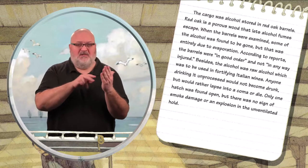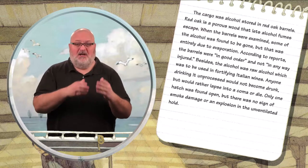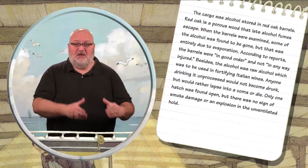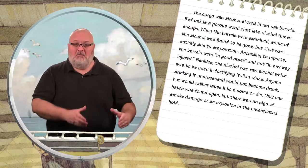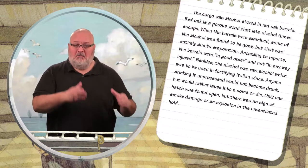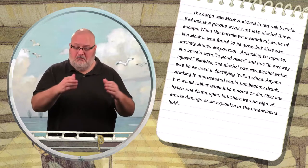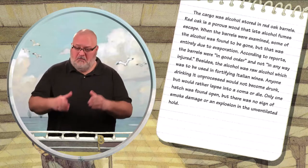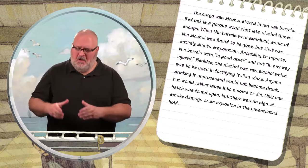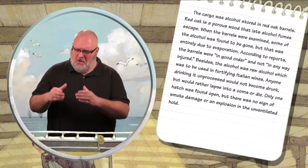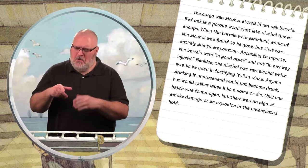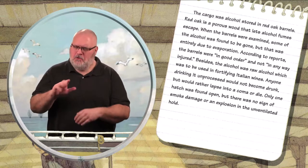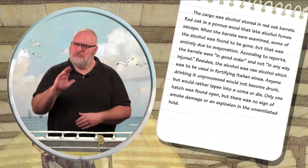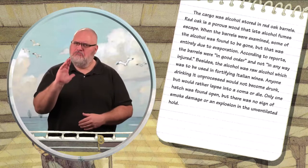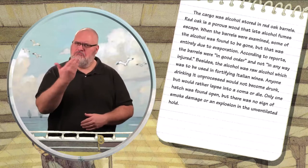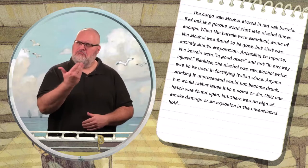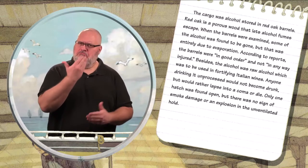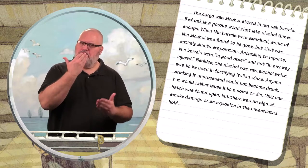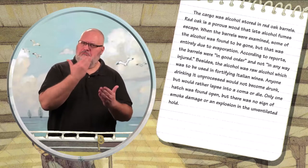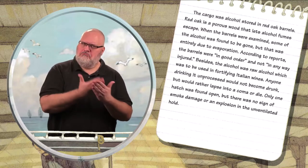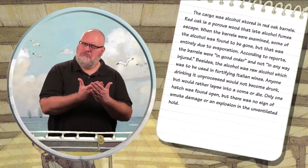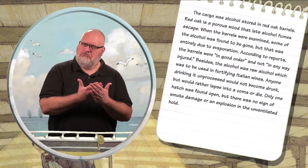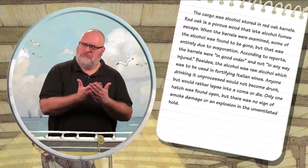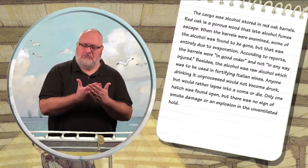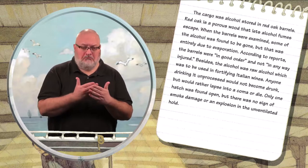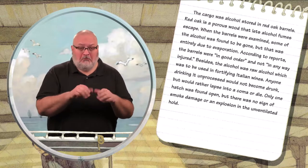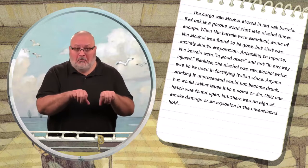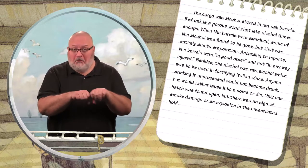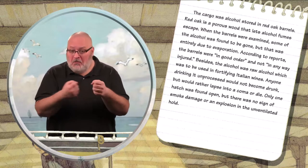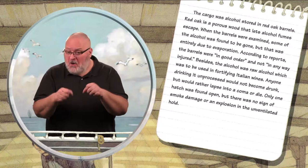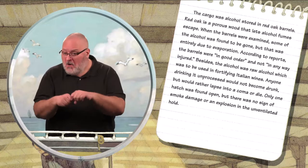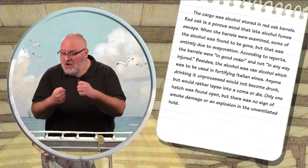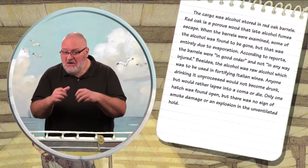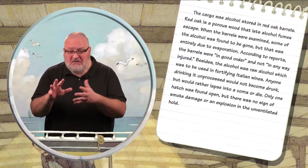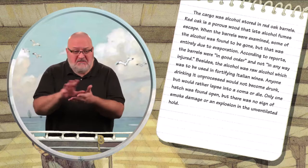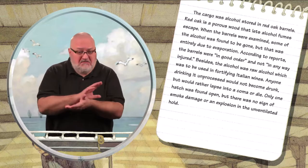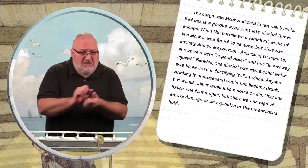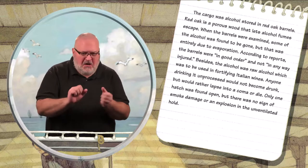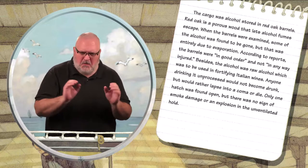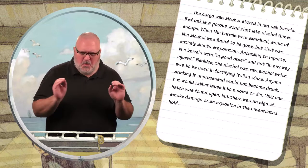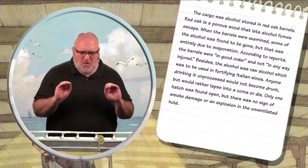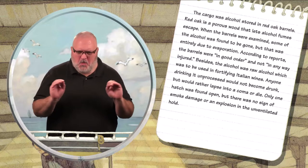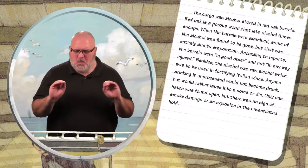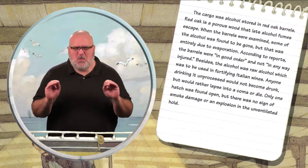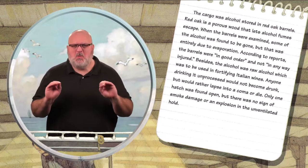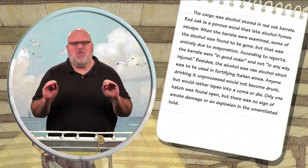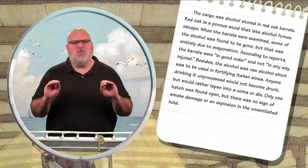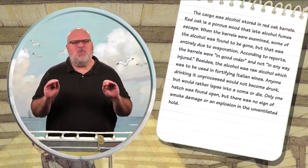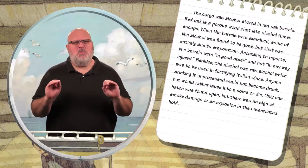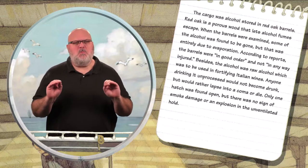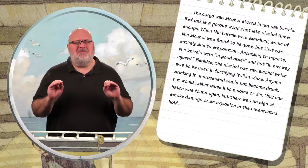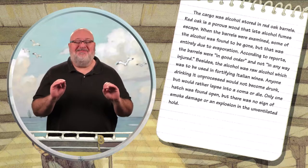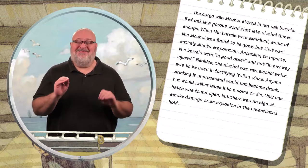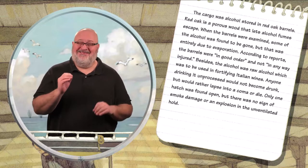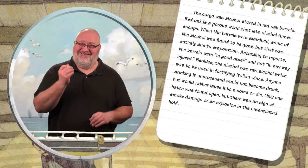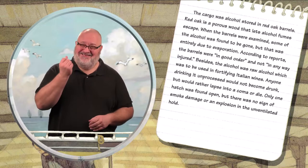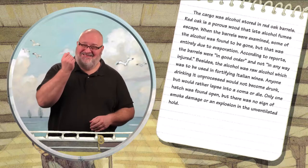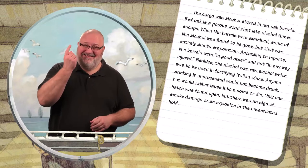According to reports, the barrels were in good order and not in any way injured.